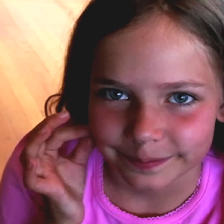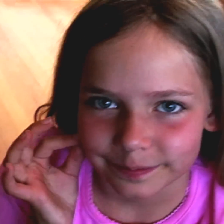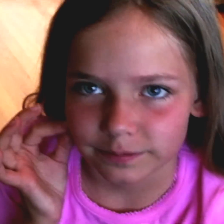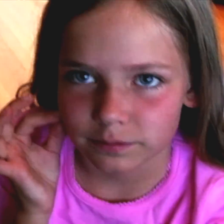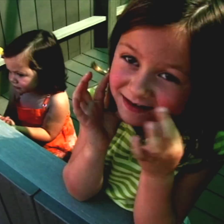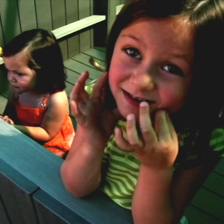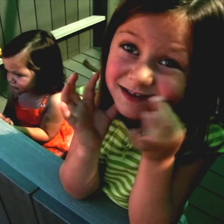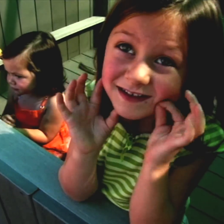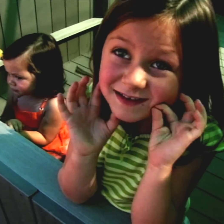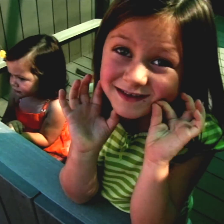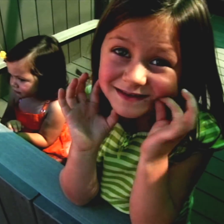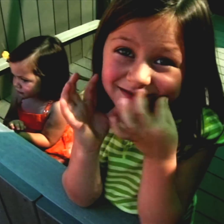Fruit. Fruit.